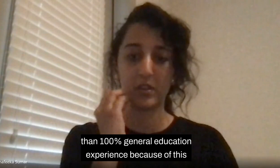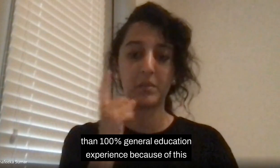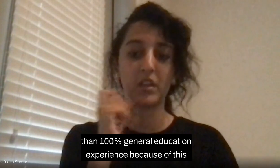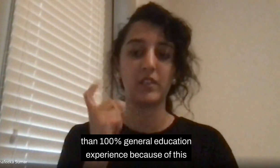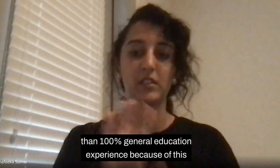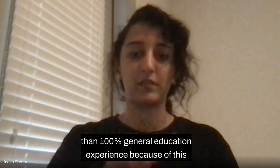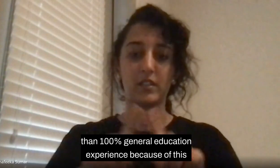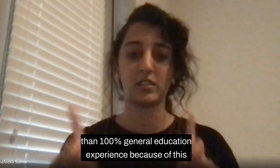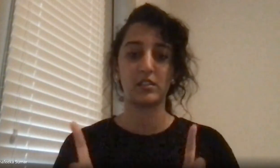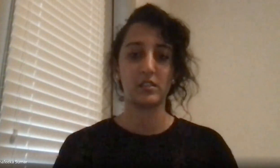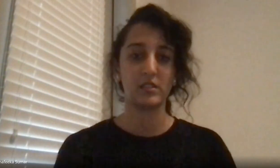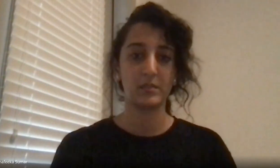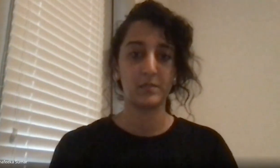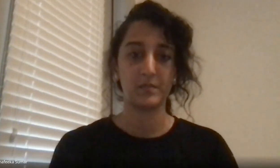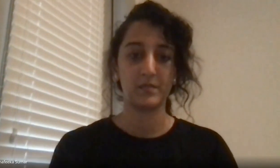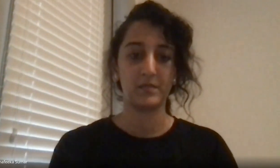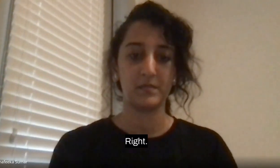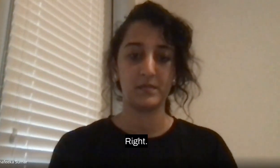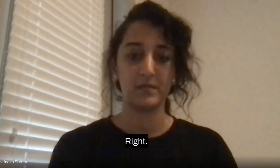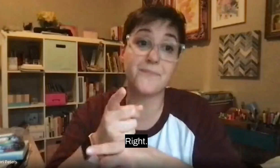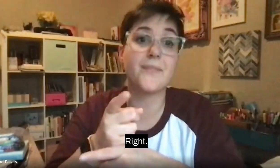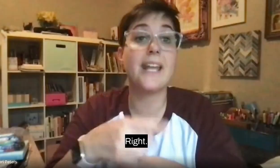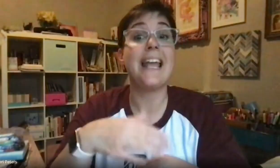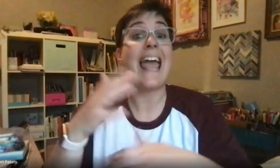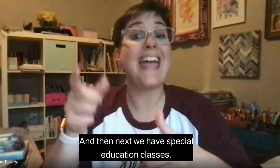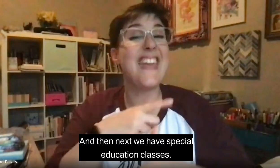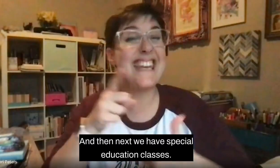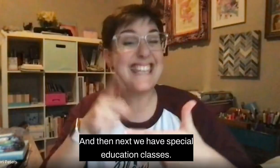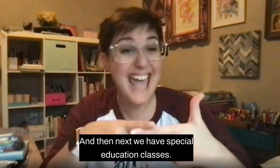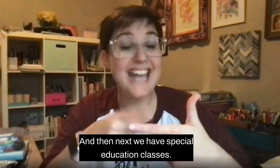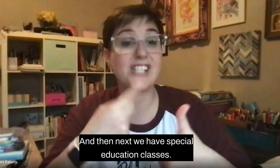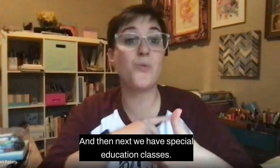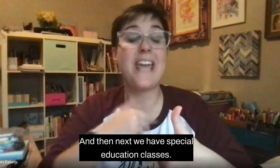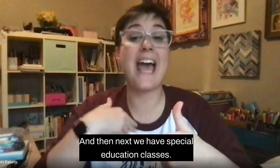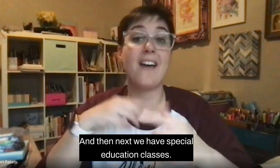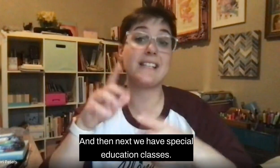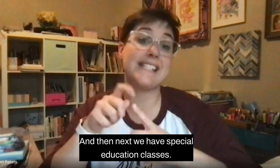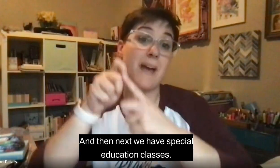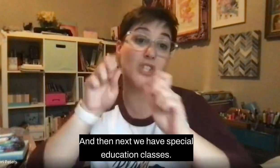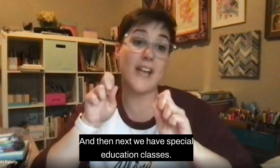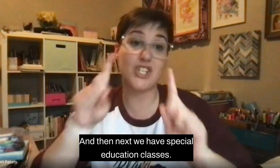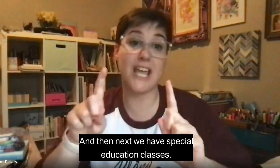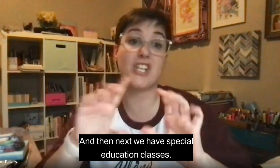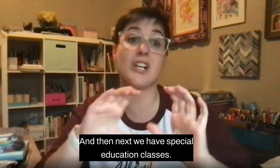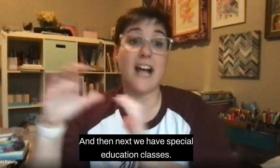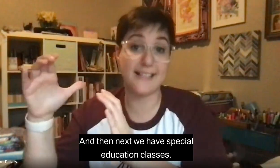because they're depicted. Right. And then next we have special education classes.